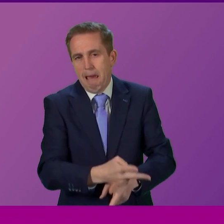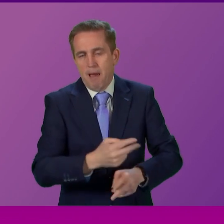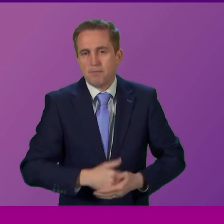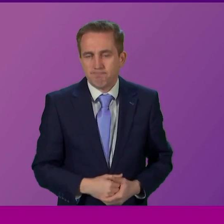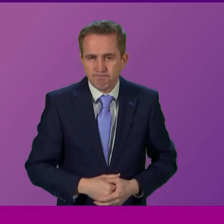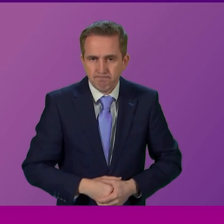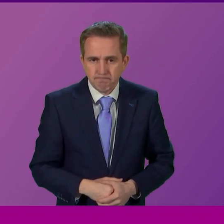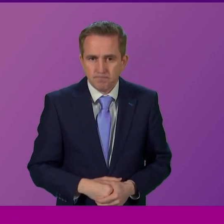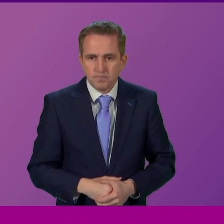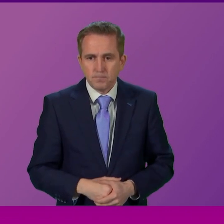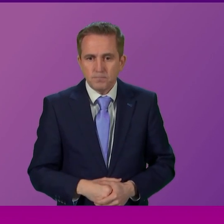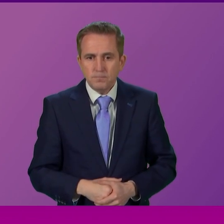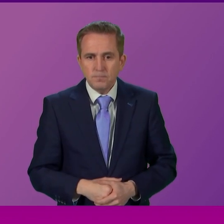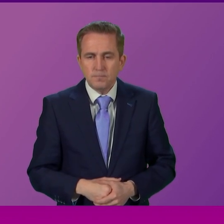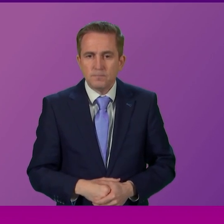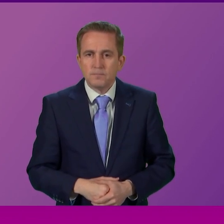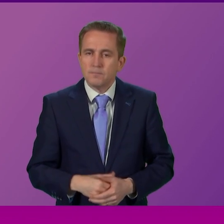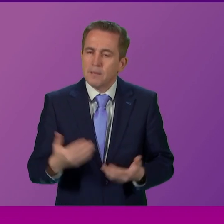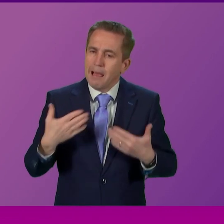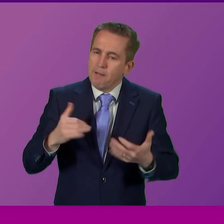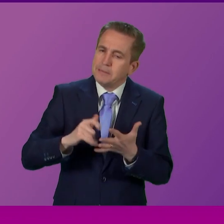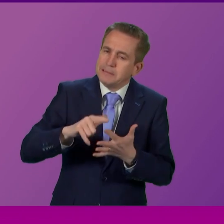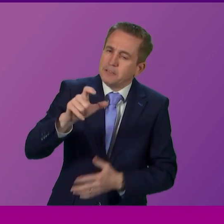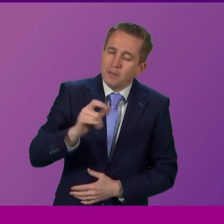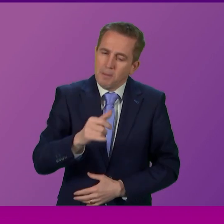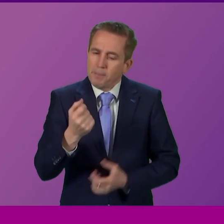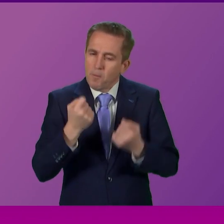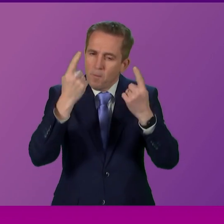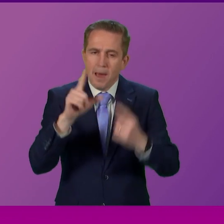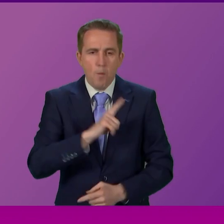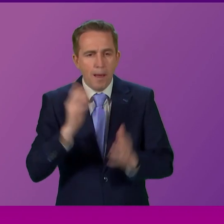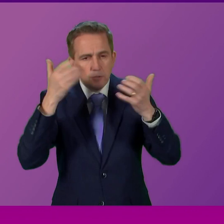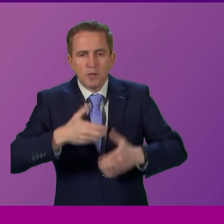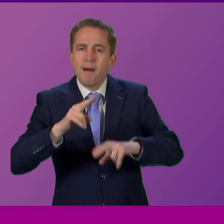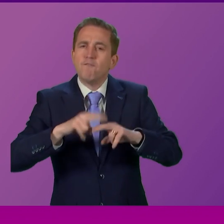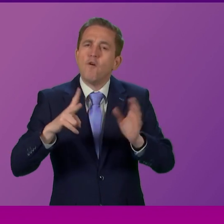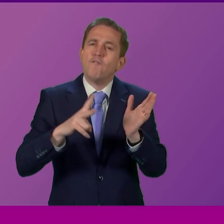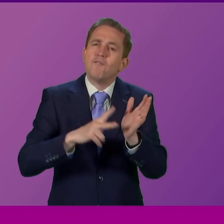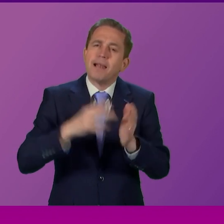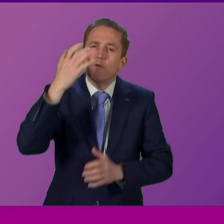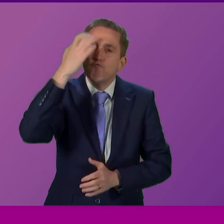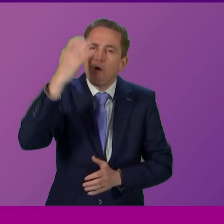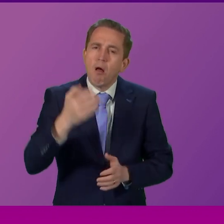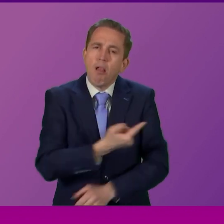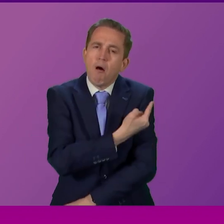The Cabinet Secretary will be well aware of why I might be concerned about the situation in Fourth Valley Royal Hospital in